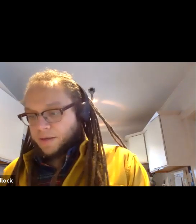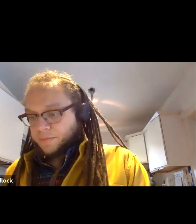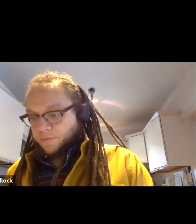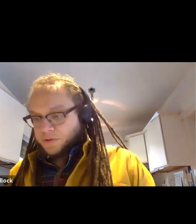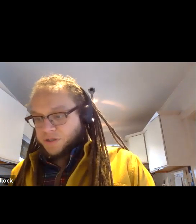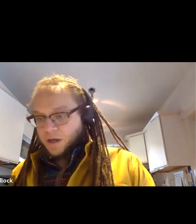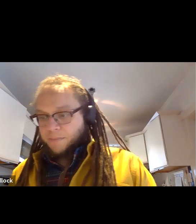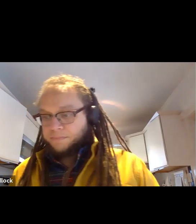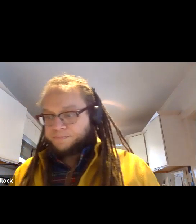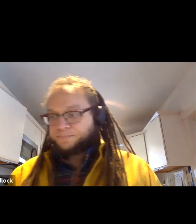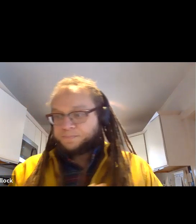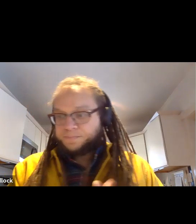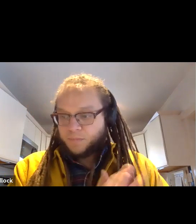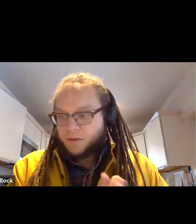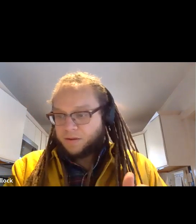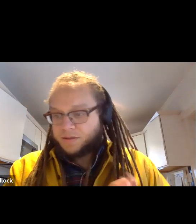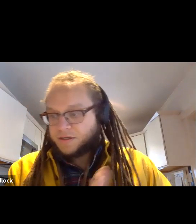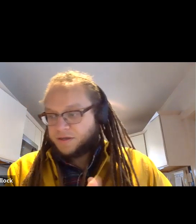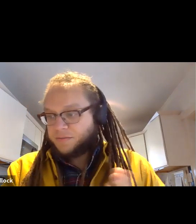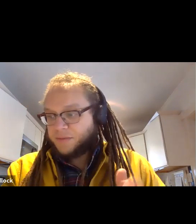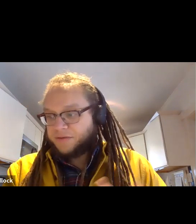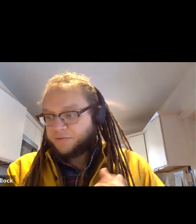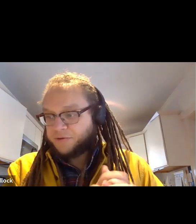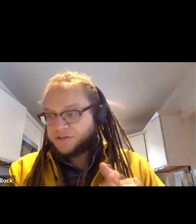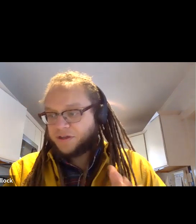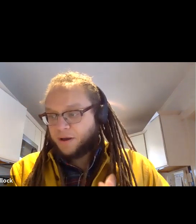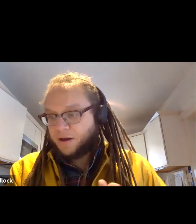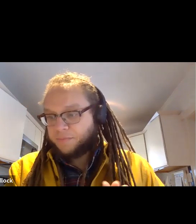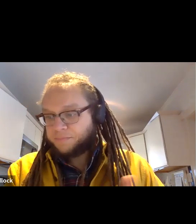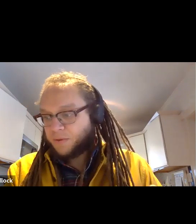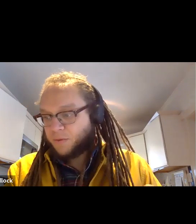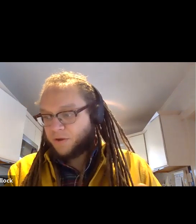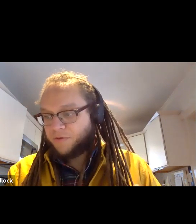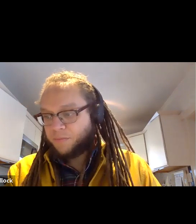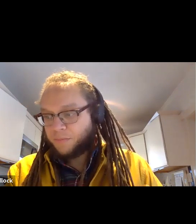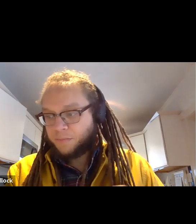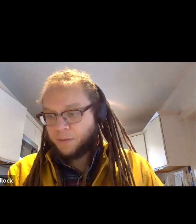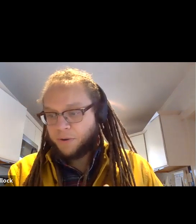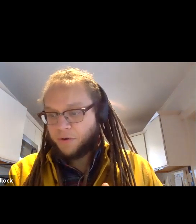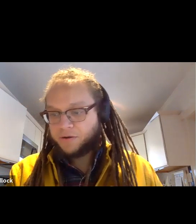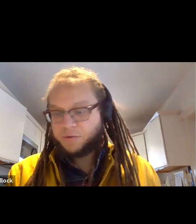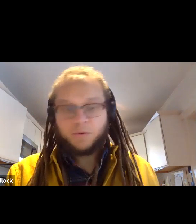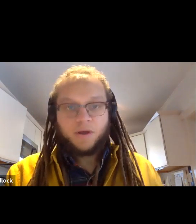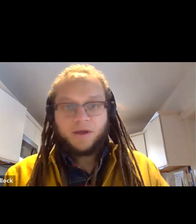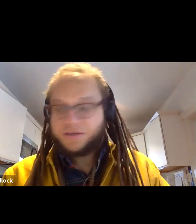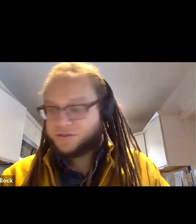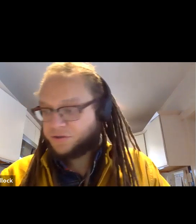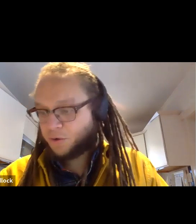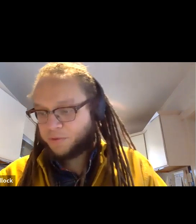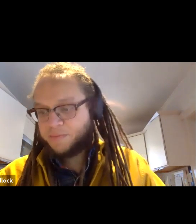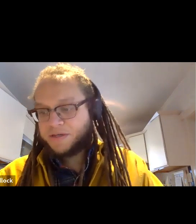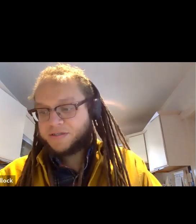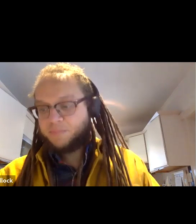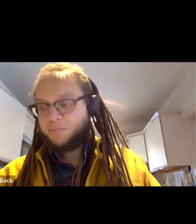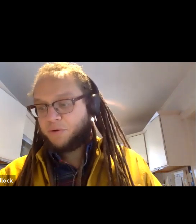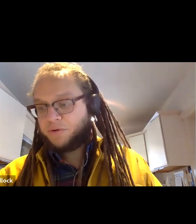All right. First up, let's get into the main event. First up, we have a poet who is